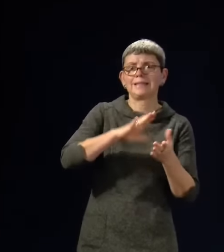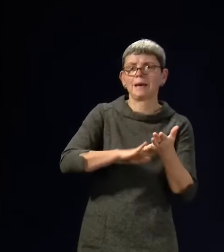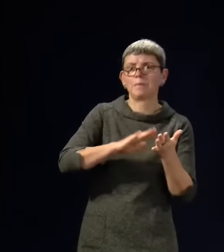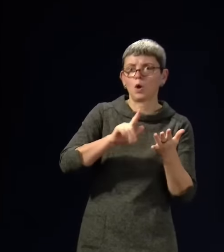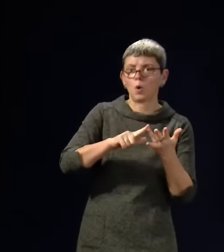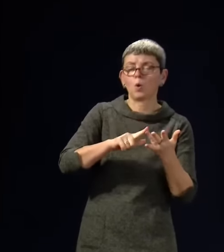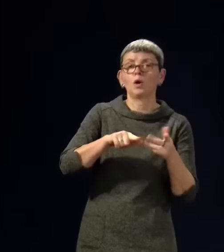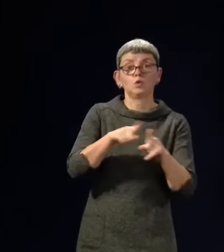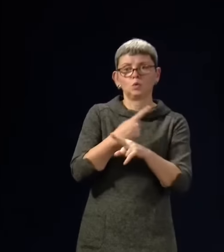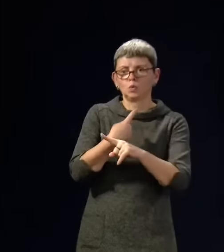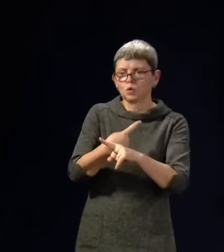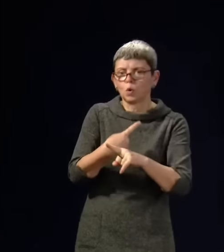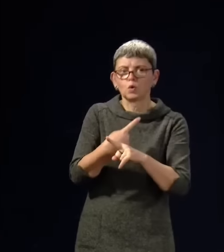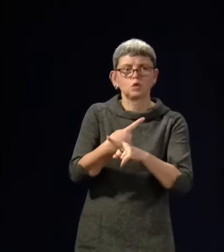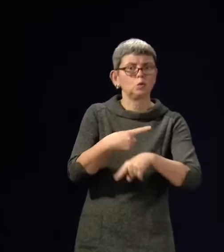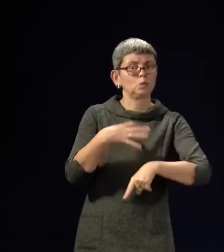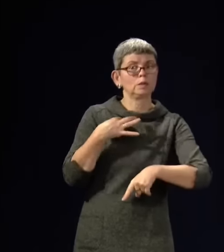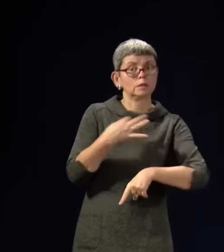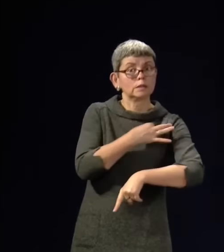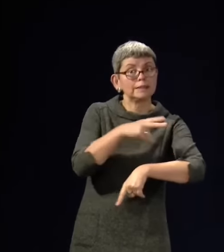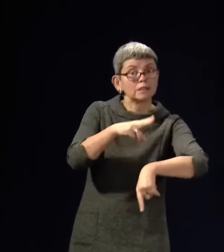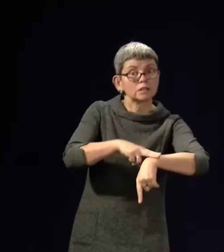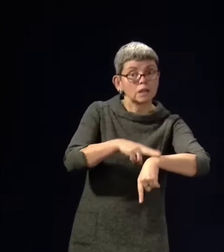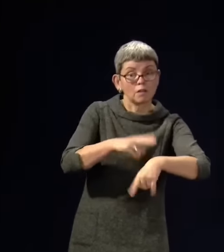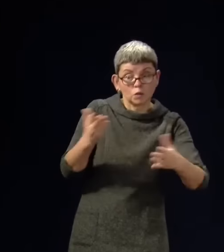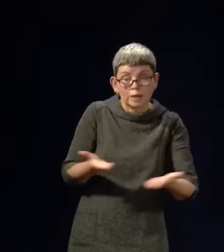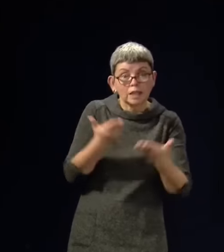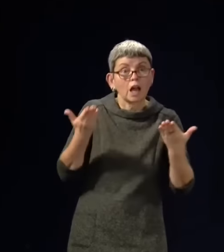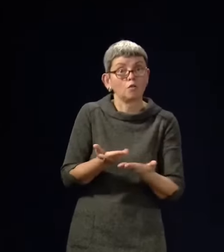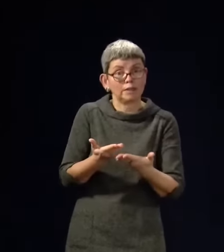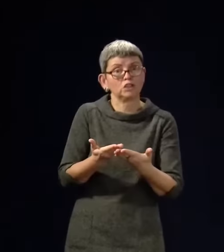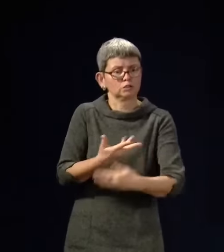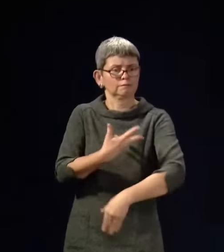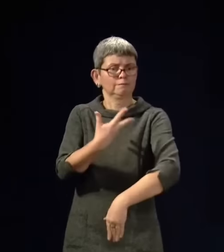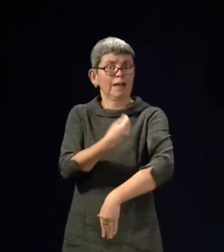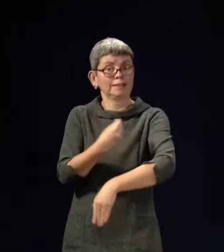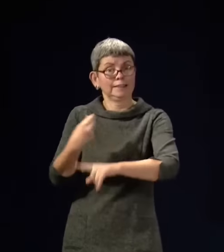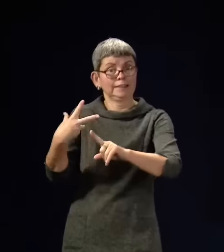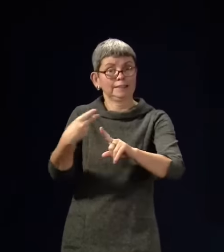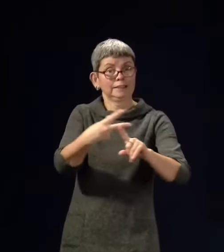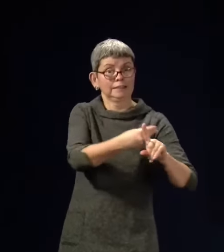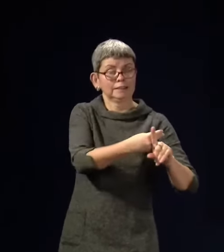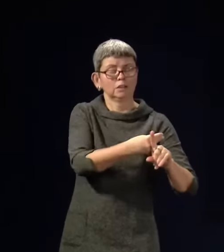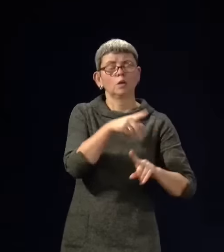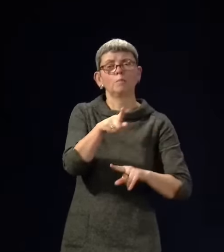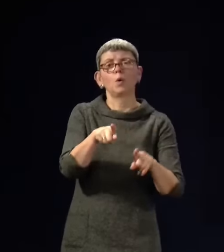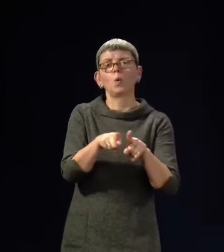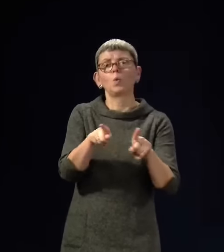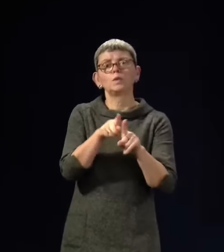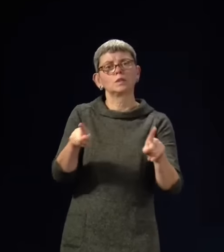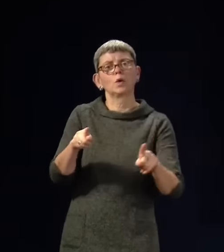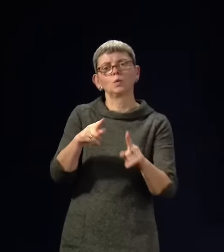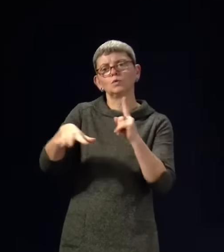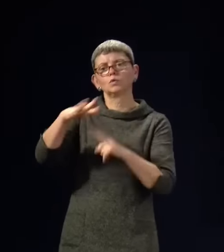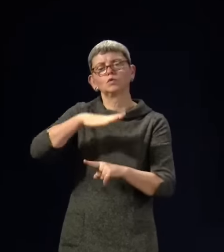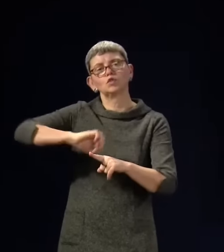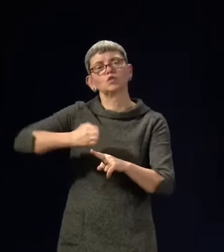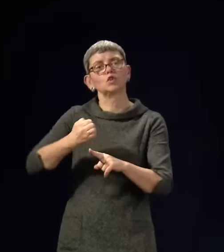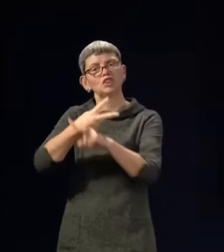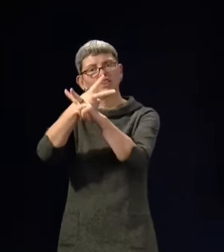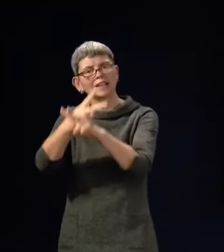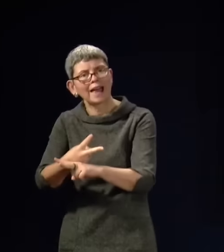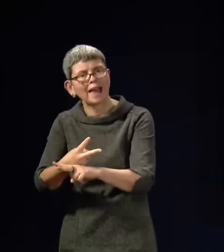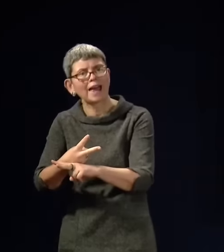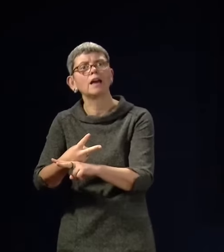those clinical staff to encourage uptake. the third thing is working directly with the likes of Scottish Care, Donald McCaskill and others,